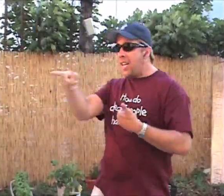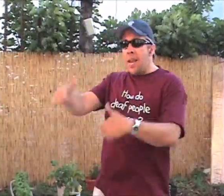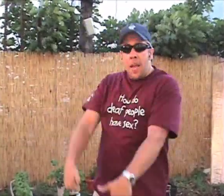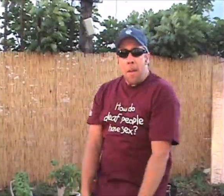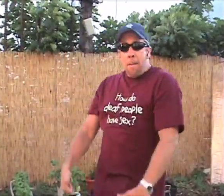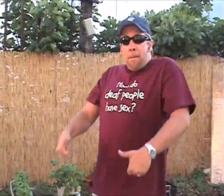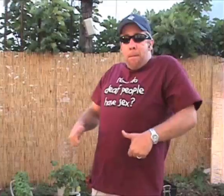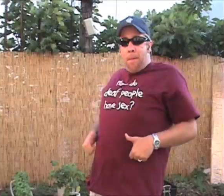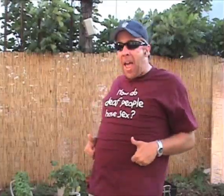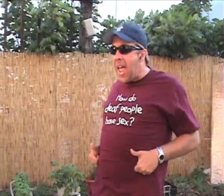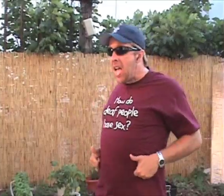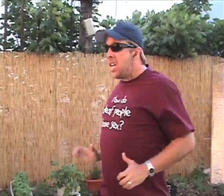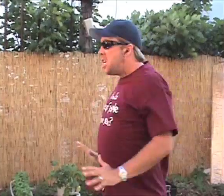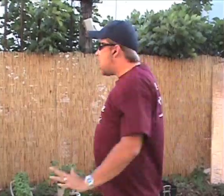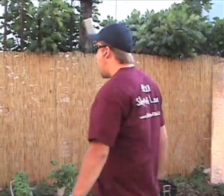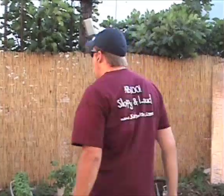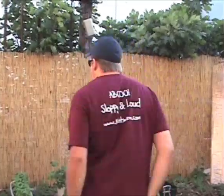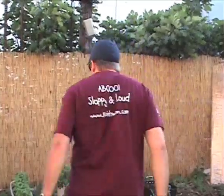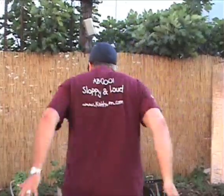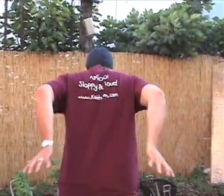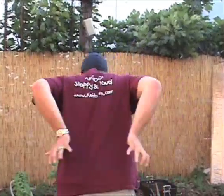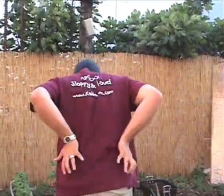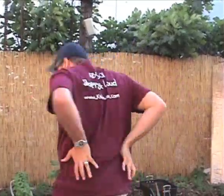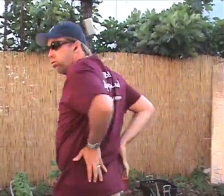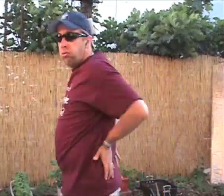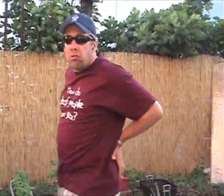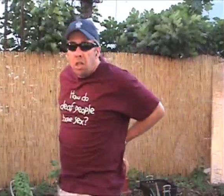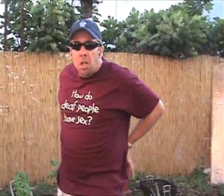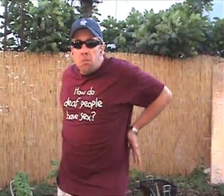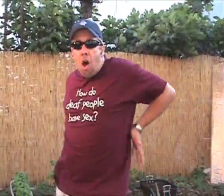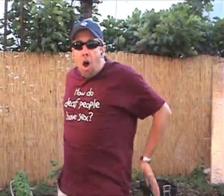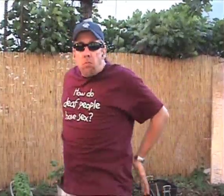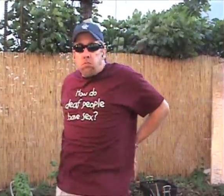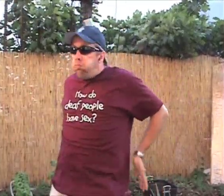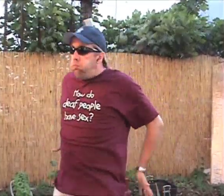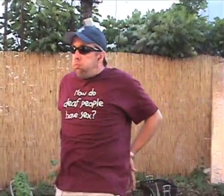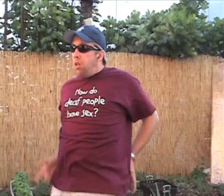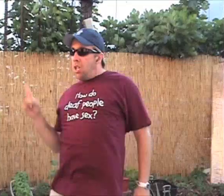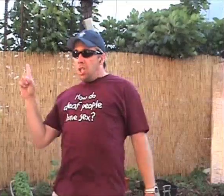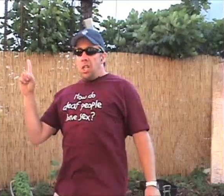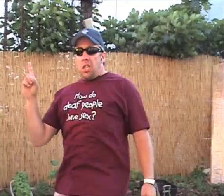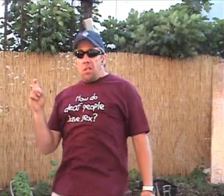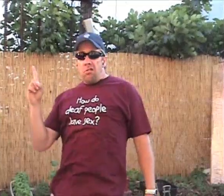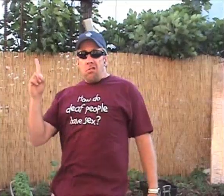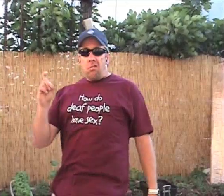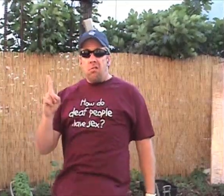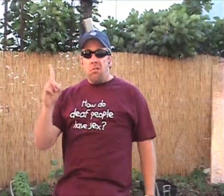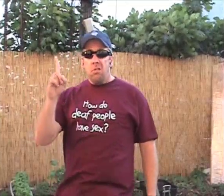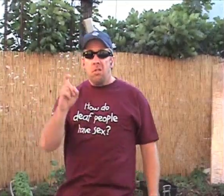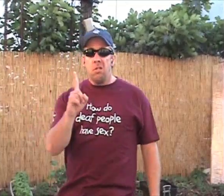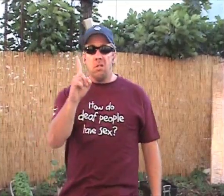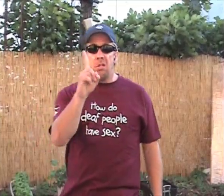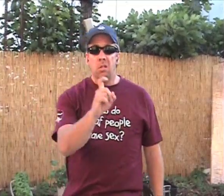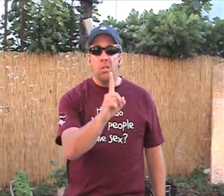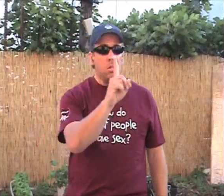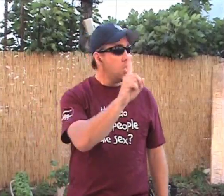even gets them wrenches on That honky-tonk Ba-donk-a-donk Ba-donk